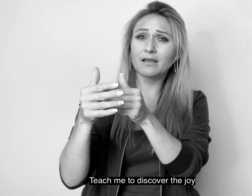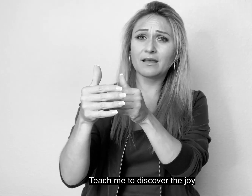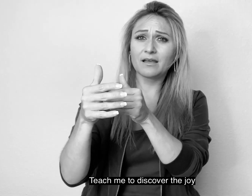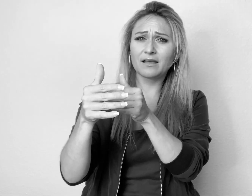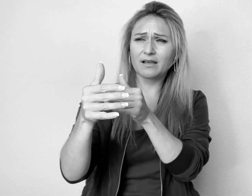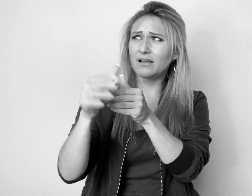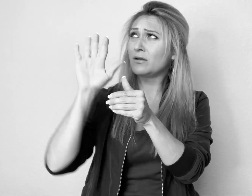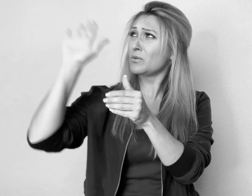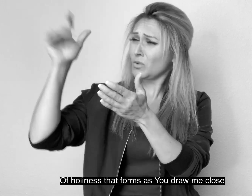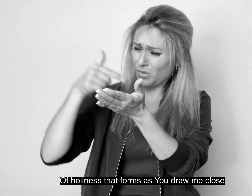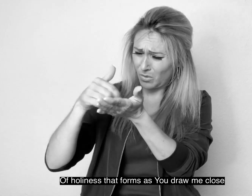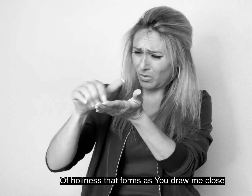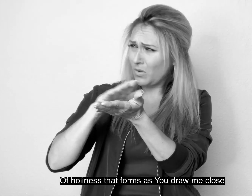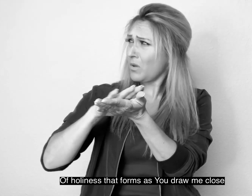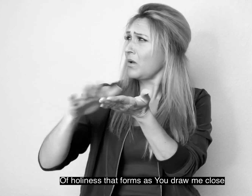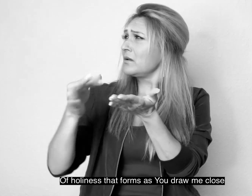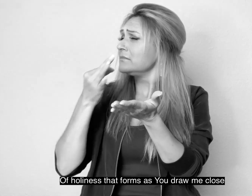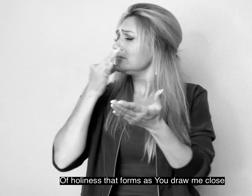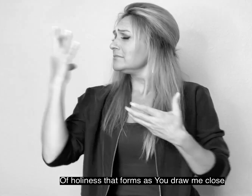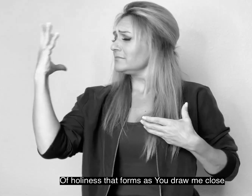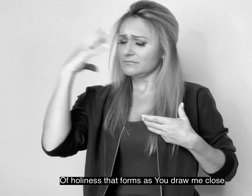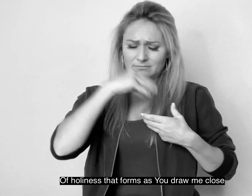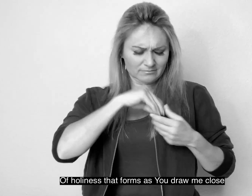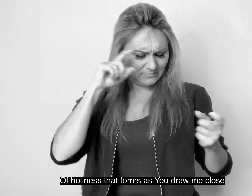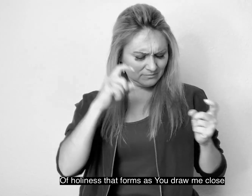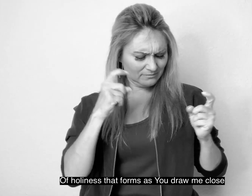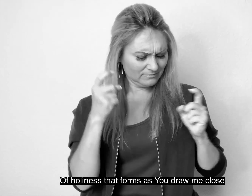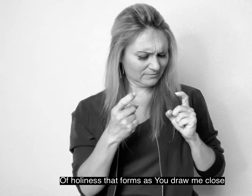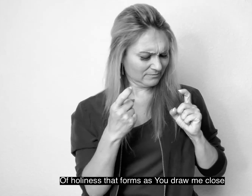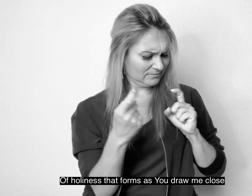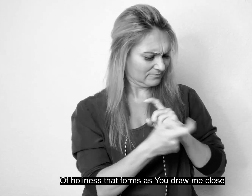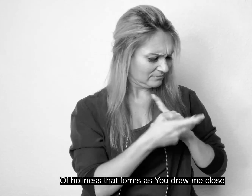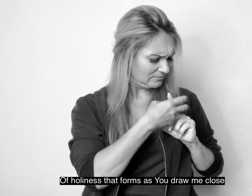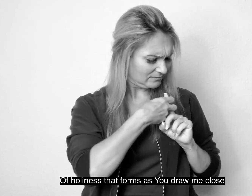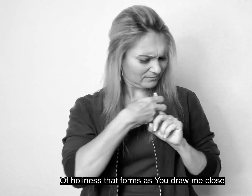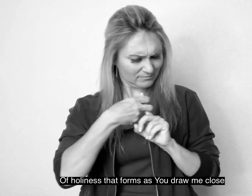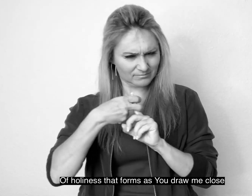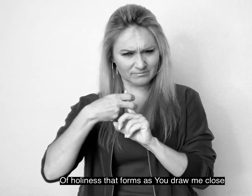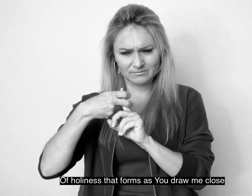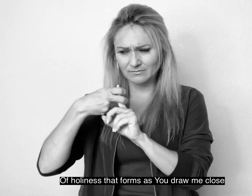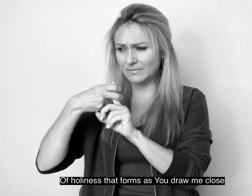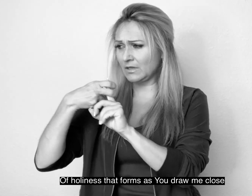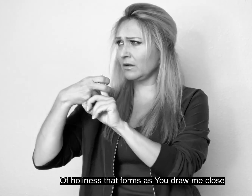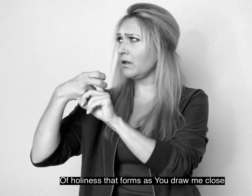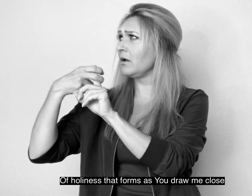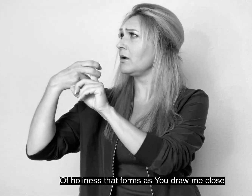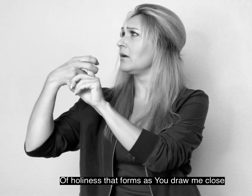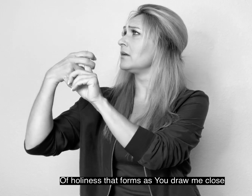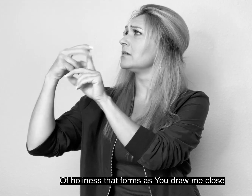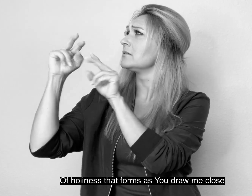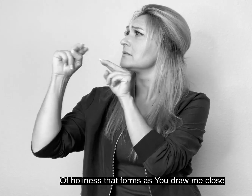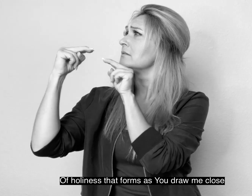Of holiness that forms as You draw me close